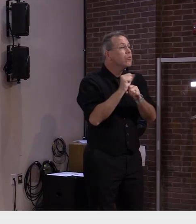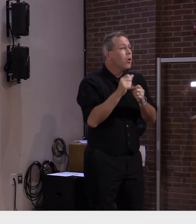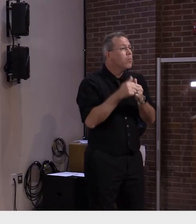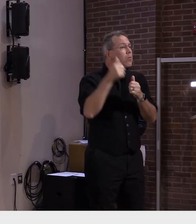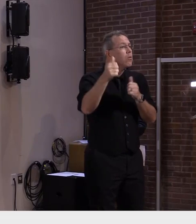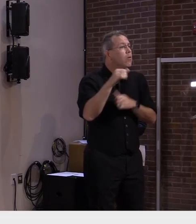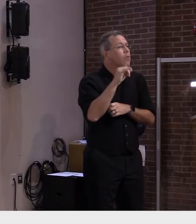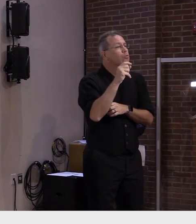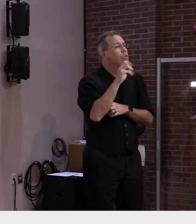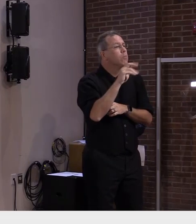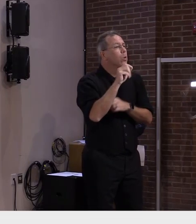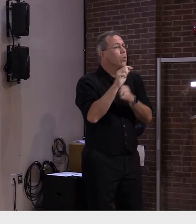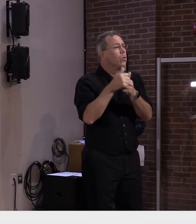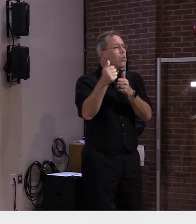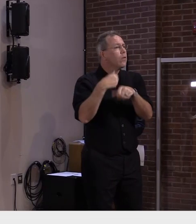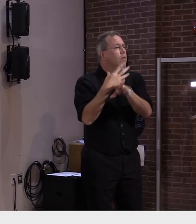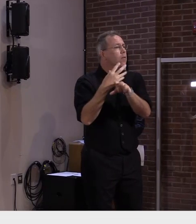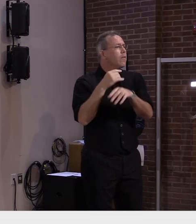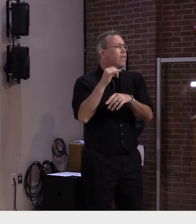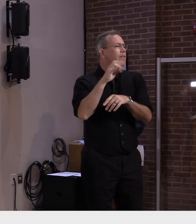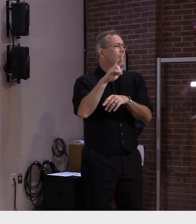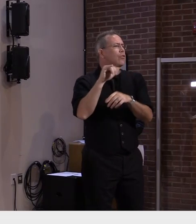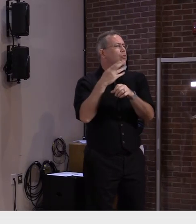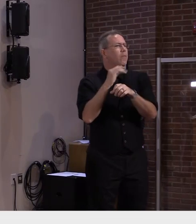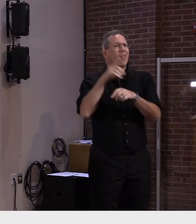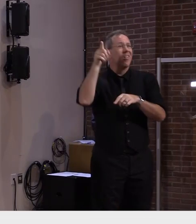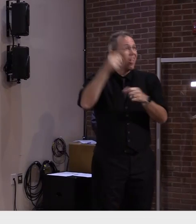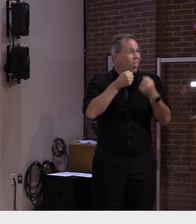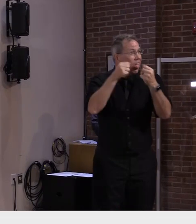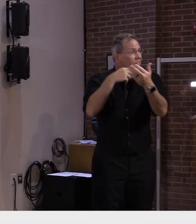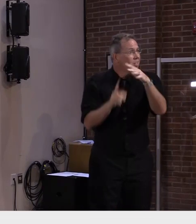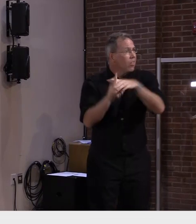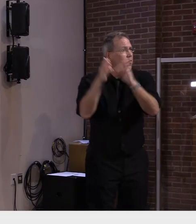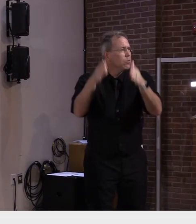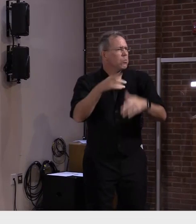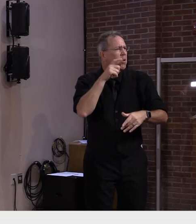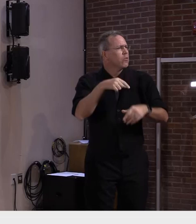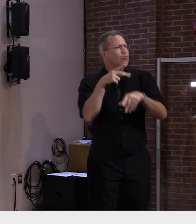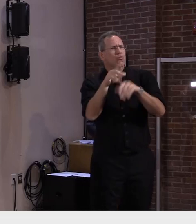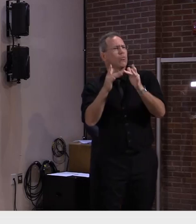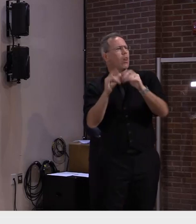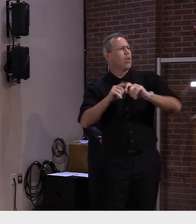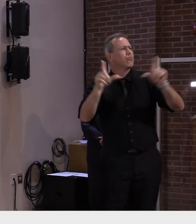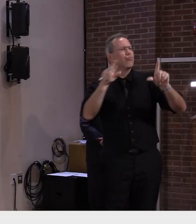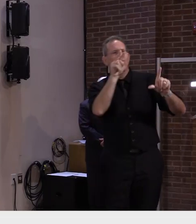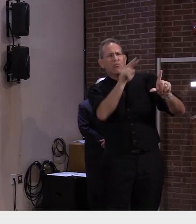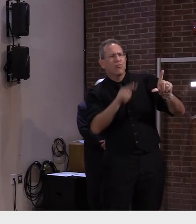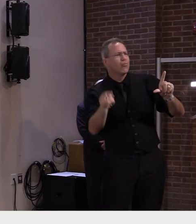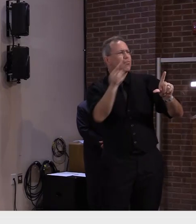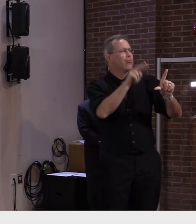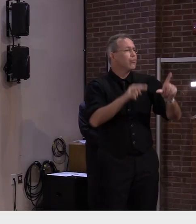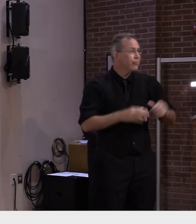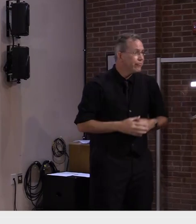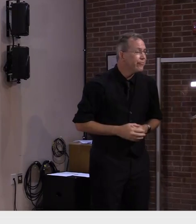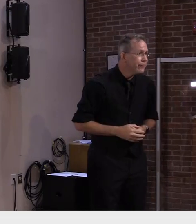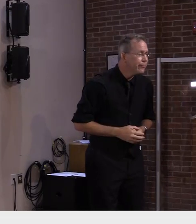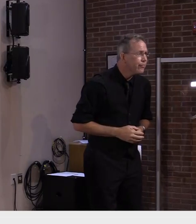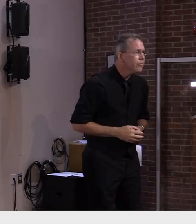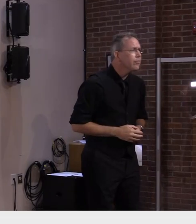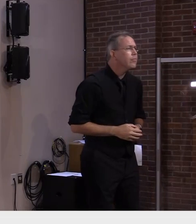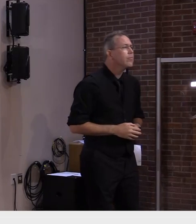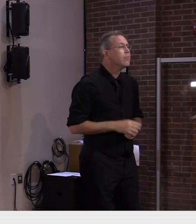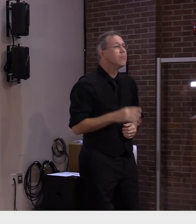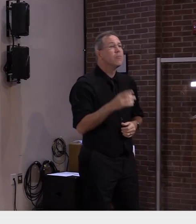all of these sessions these services are completely free and a great way to re to begin re-engaging with employers